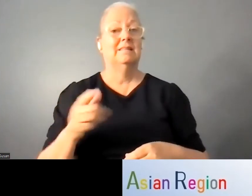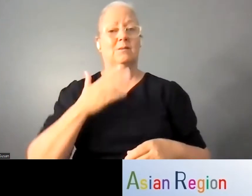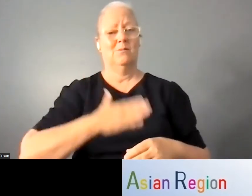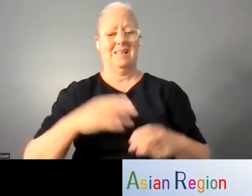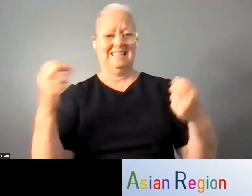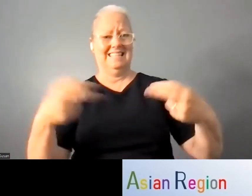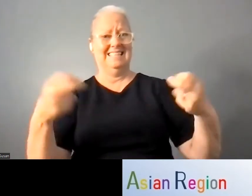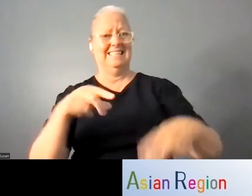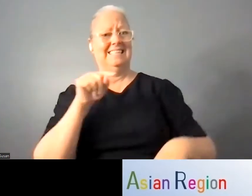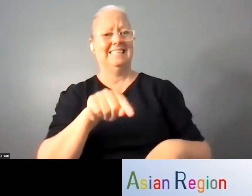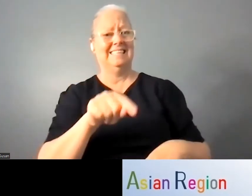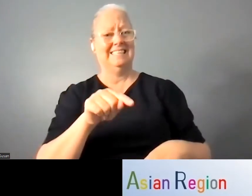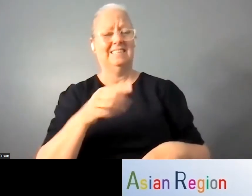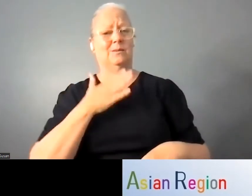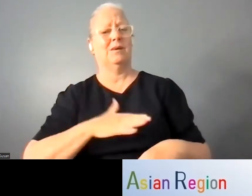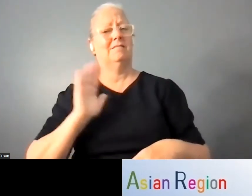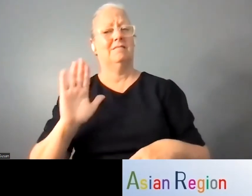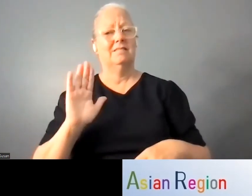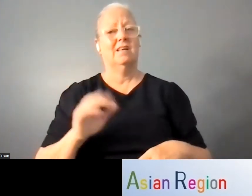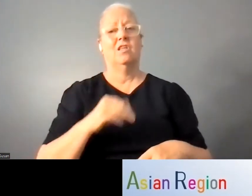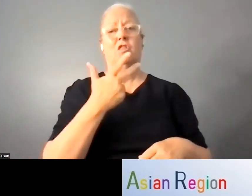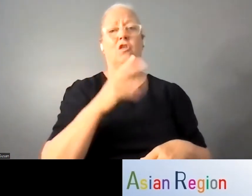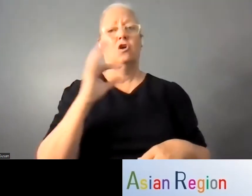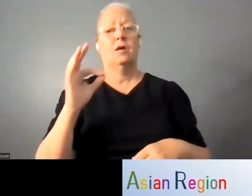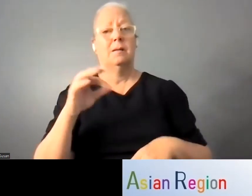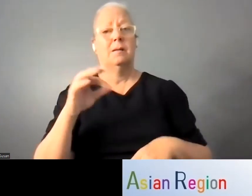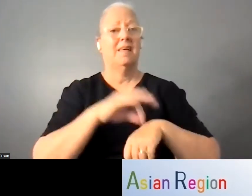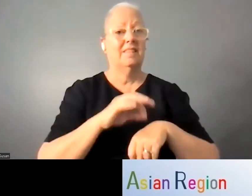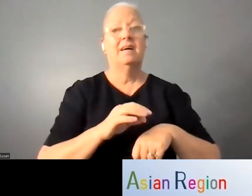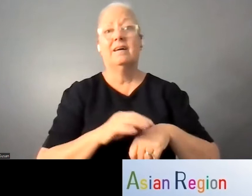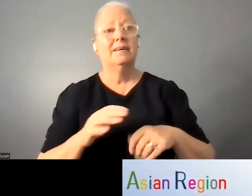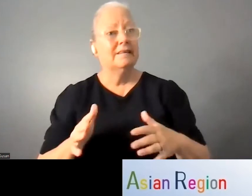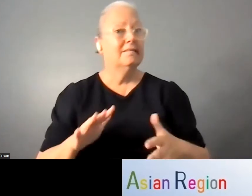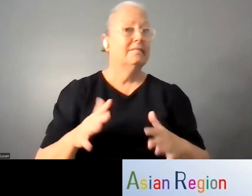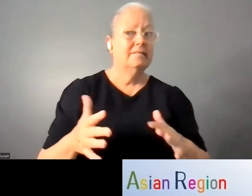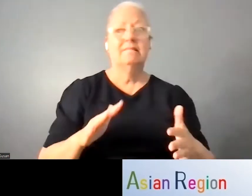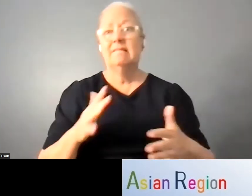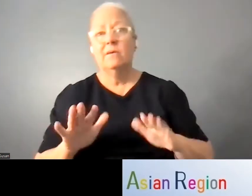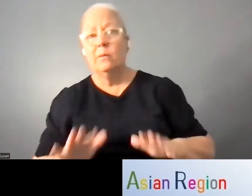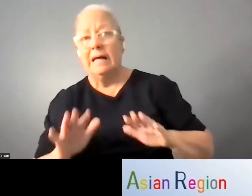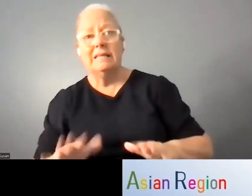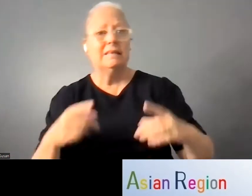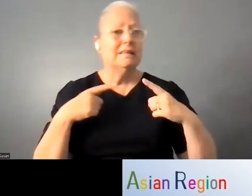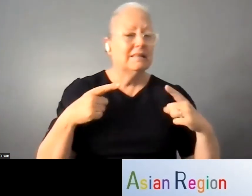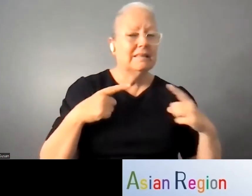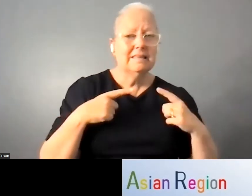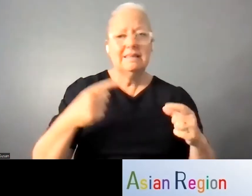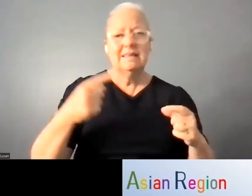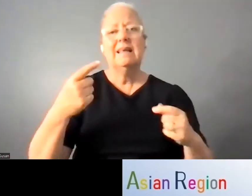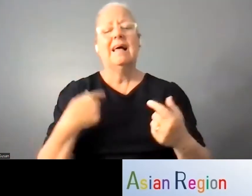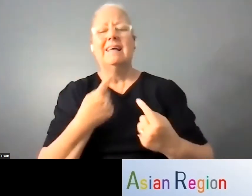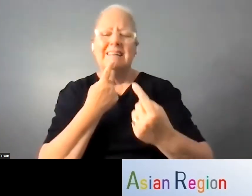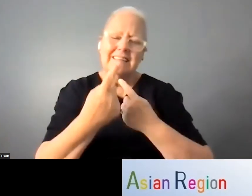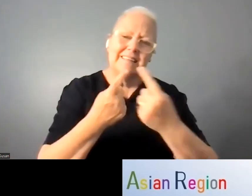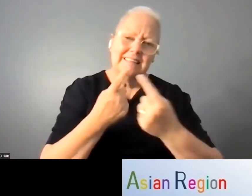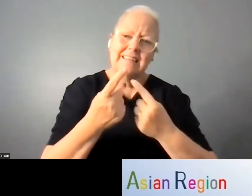spend 30 minutes, had to waste 30 minutes of the interview, trying to explain how